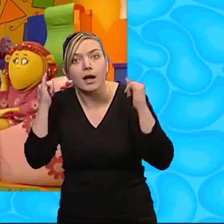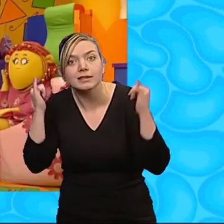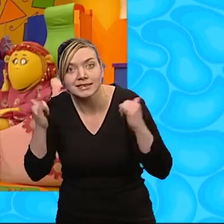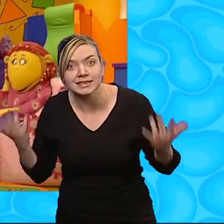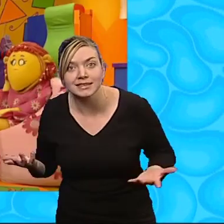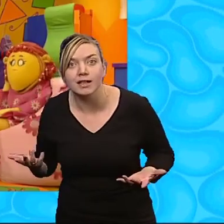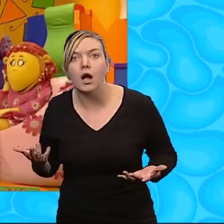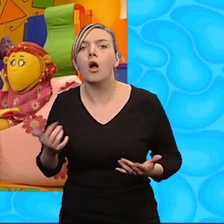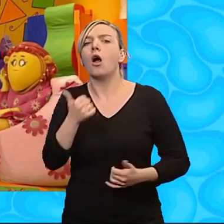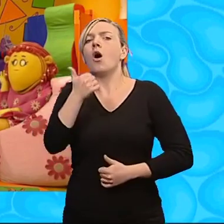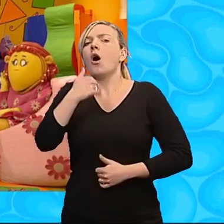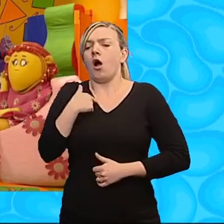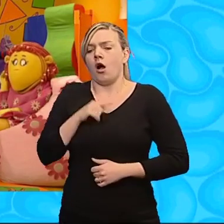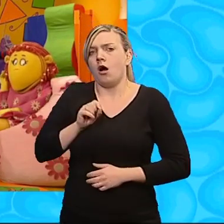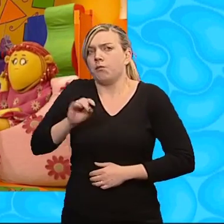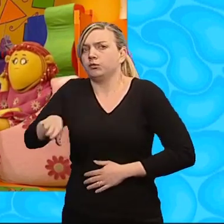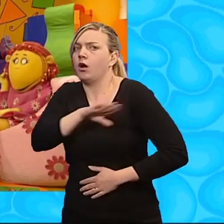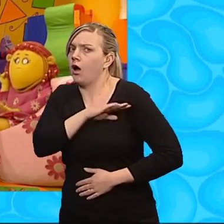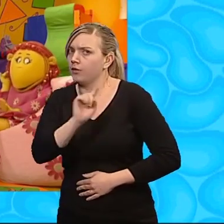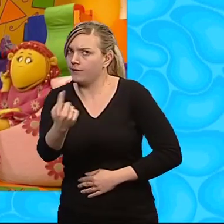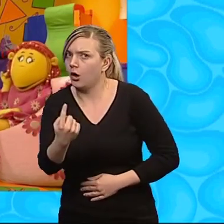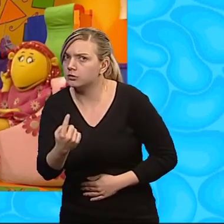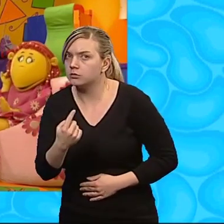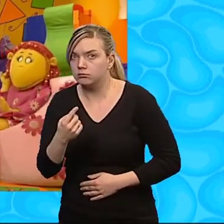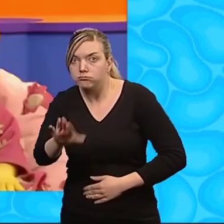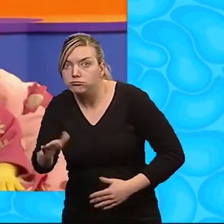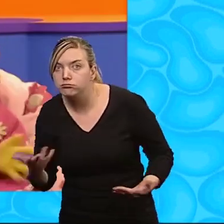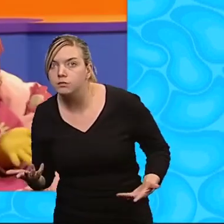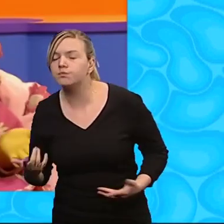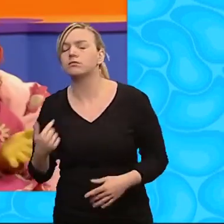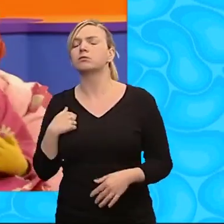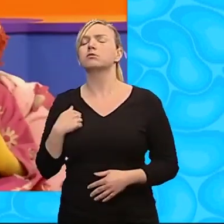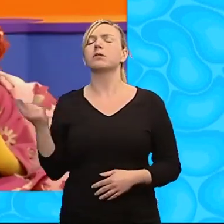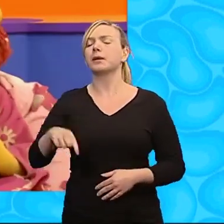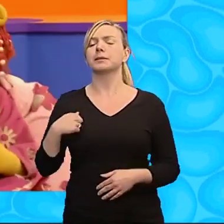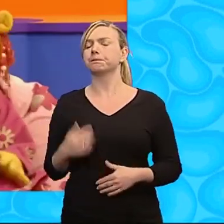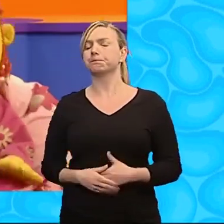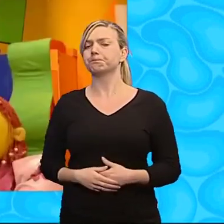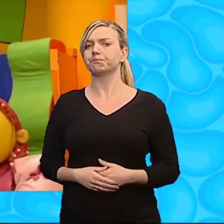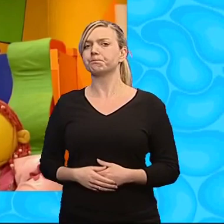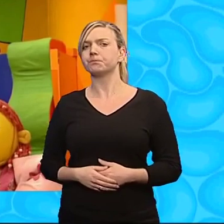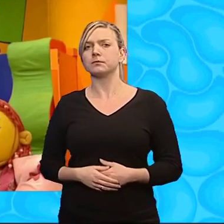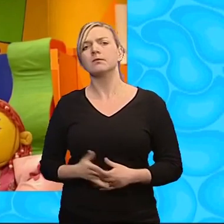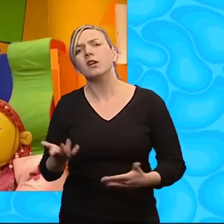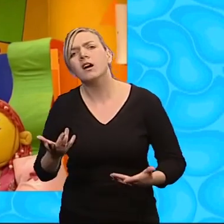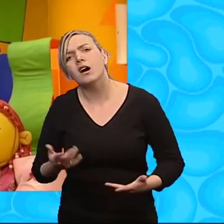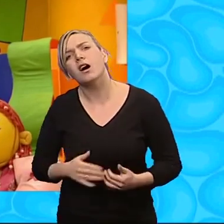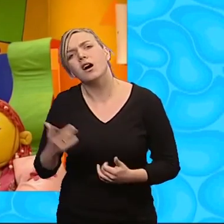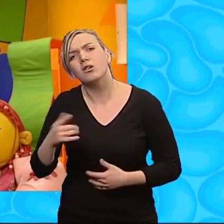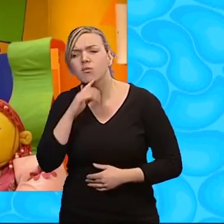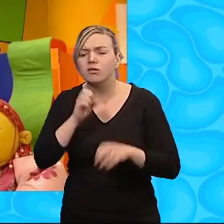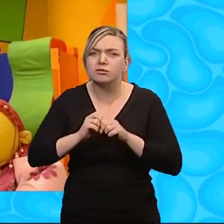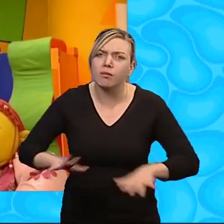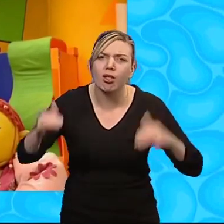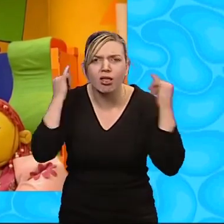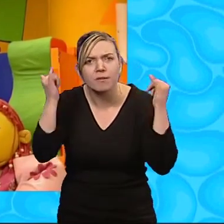okay, okay! I'll just put this in the garden first! Fizz? Sorry, Bella! I'm not coming! Oh, Fizz! Come on!